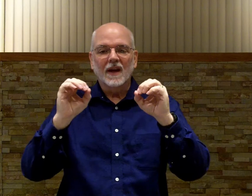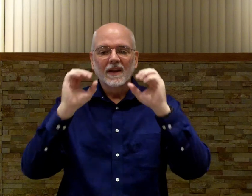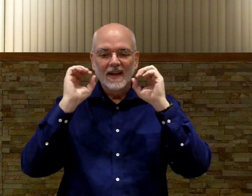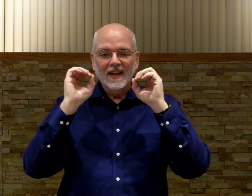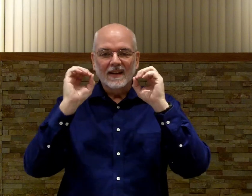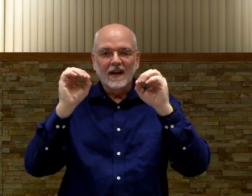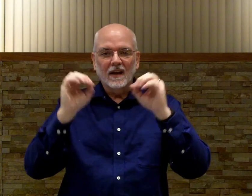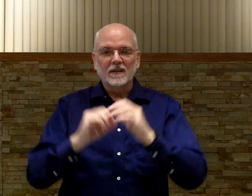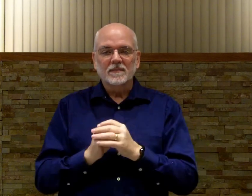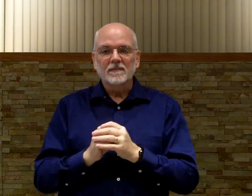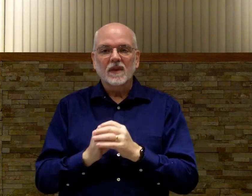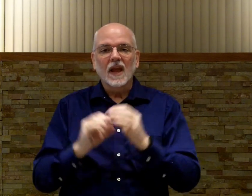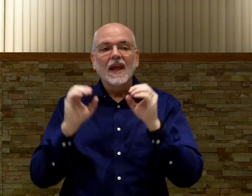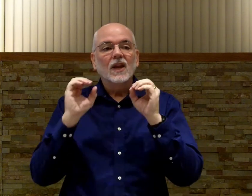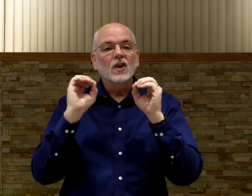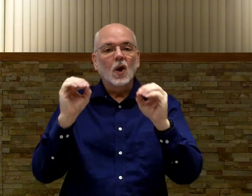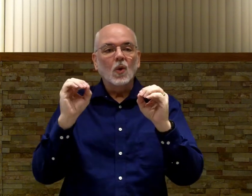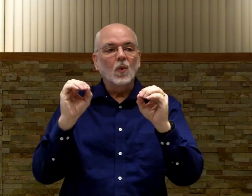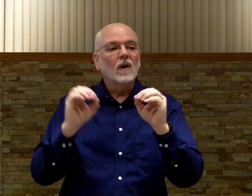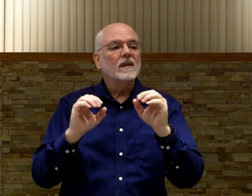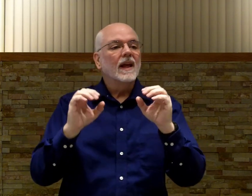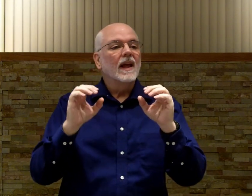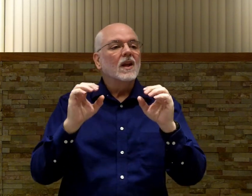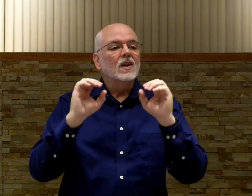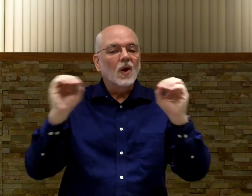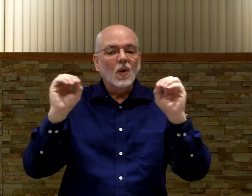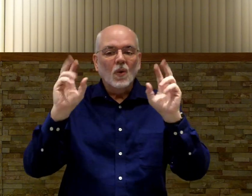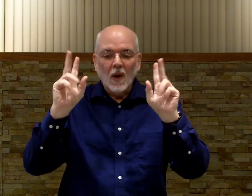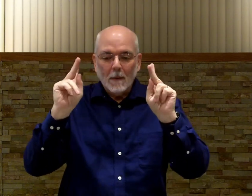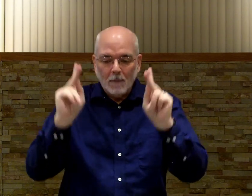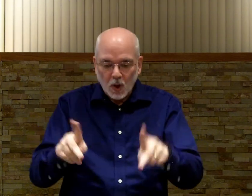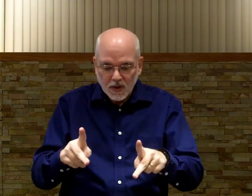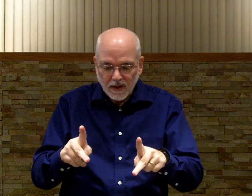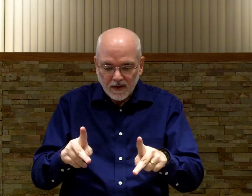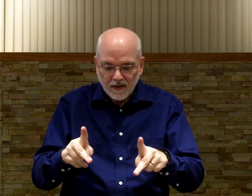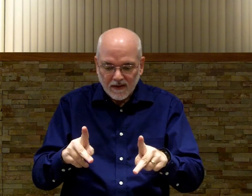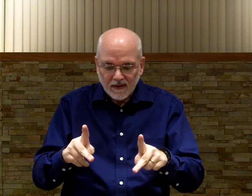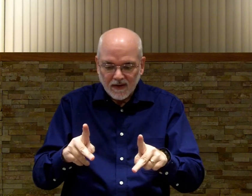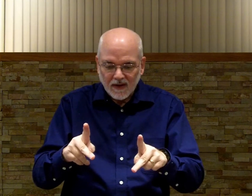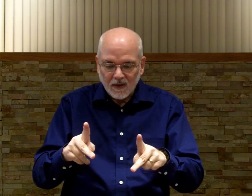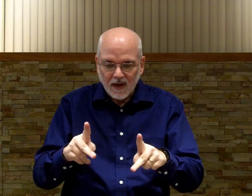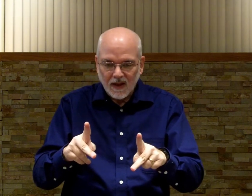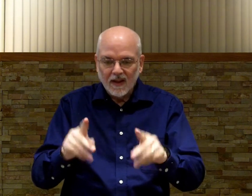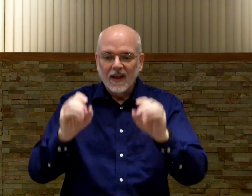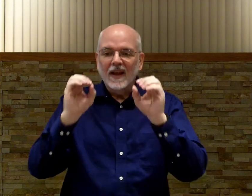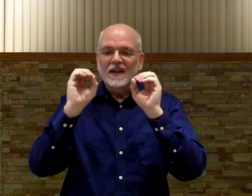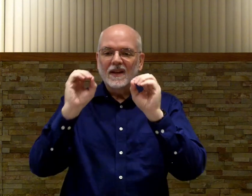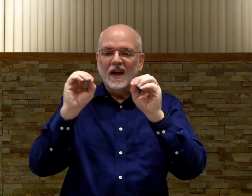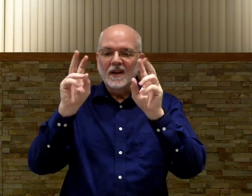Okay? None. No. No person. Okay? None